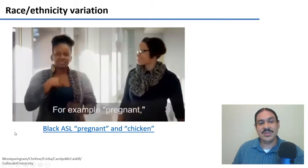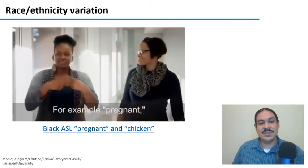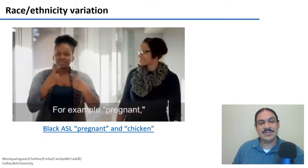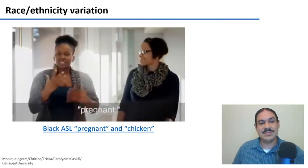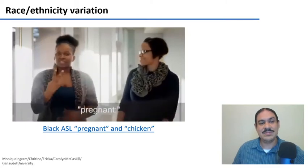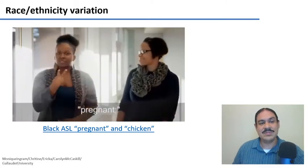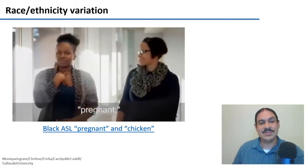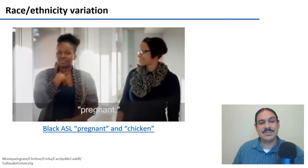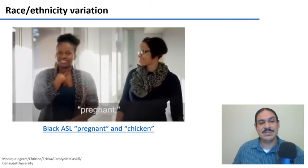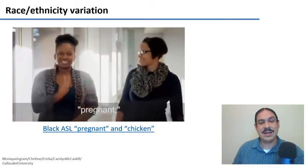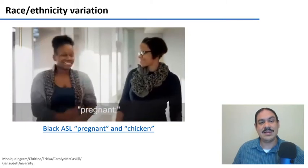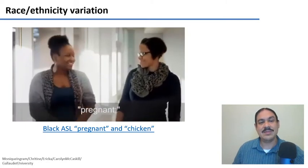black